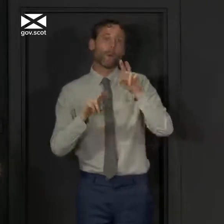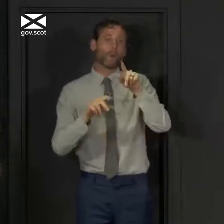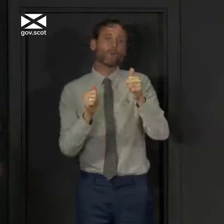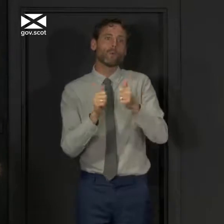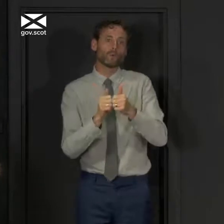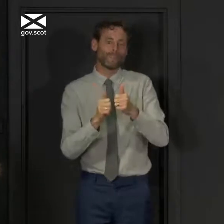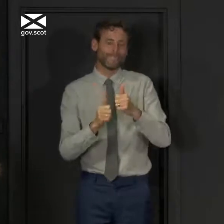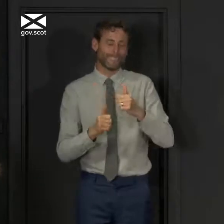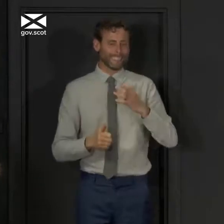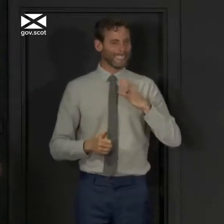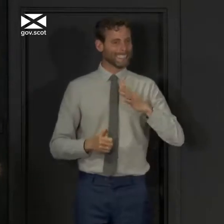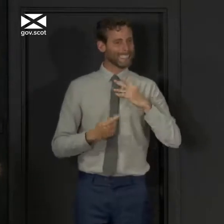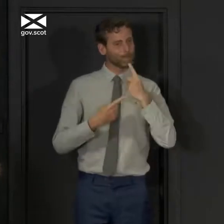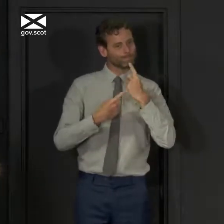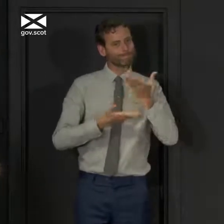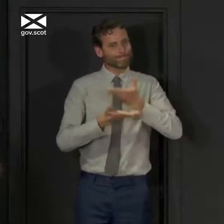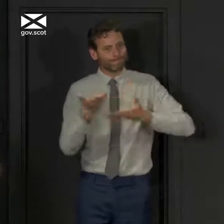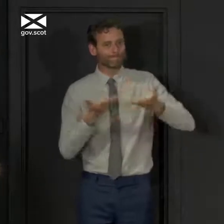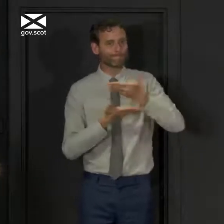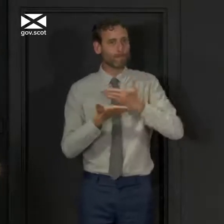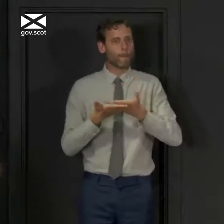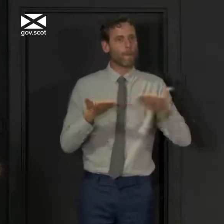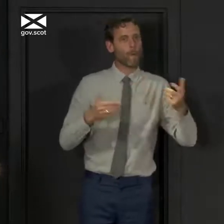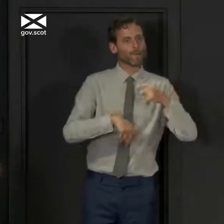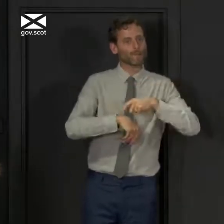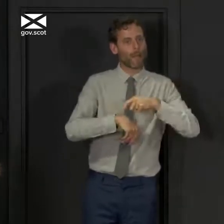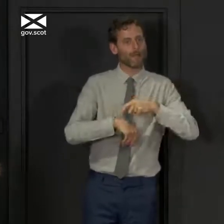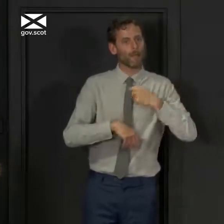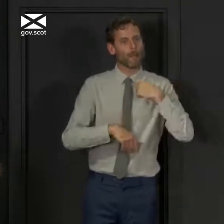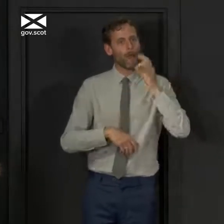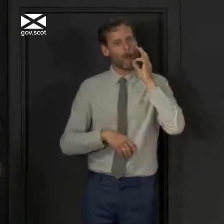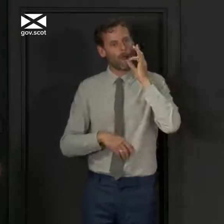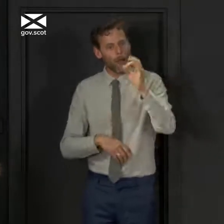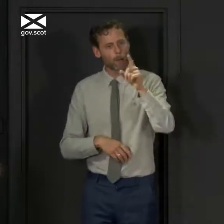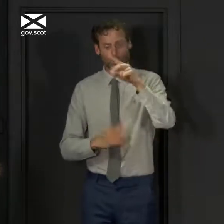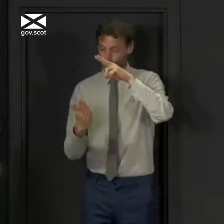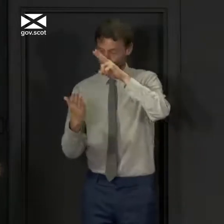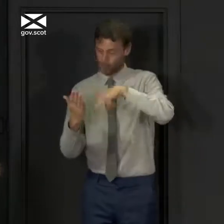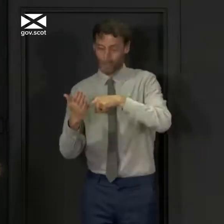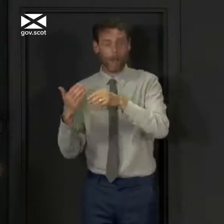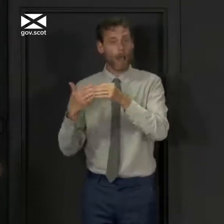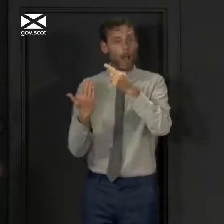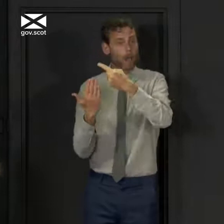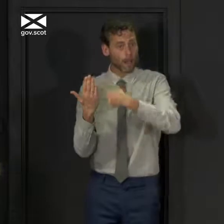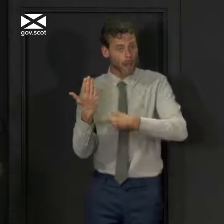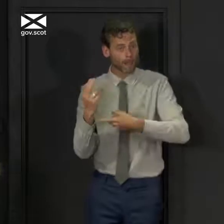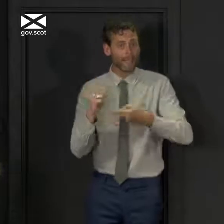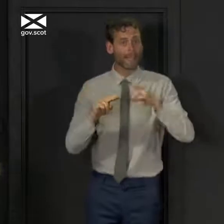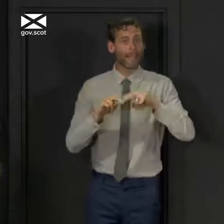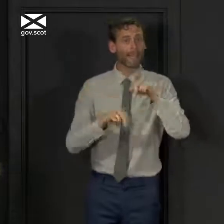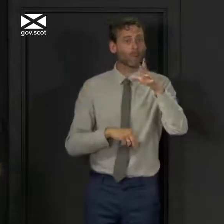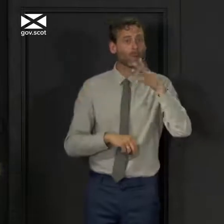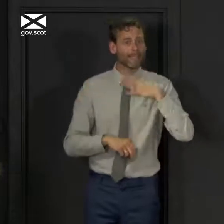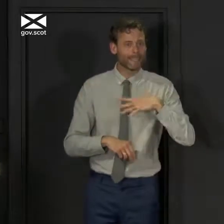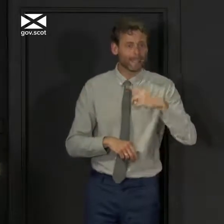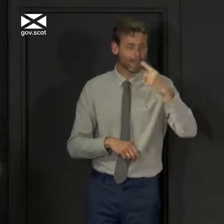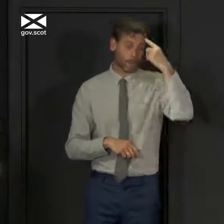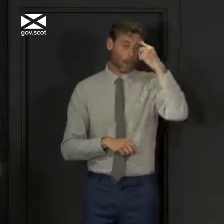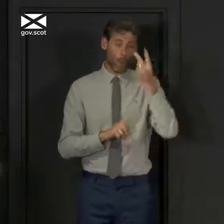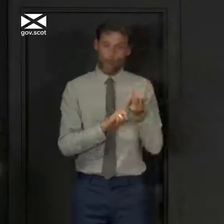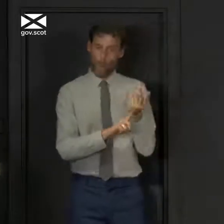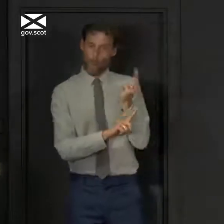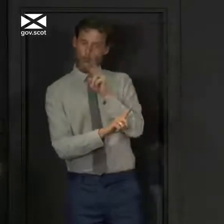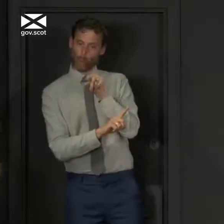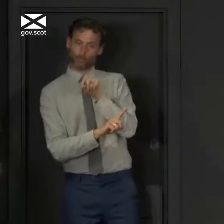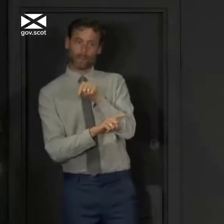for good reason I really do want to ask you to read the guidance if you need to listen back to this later